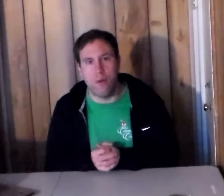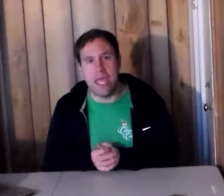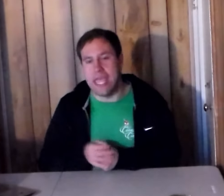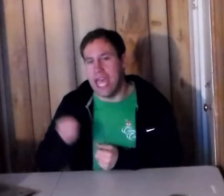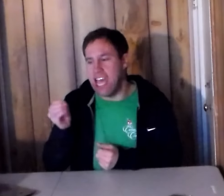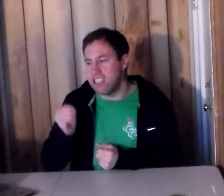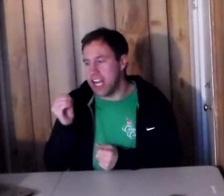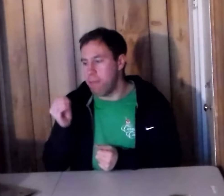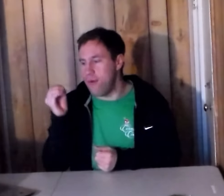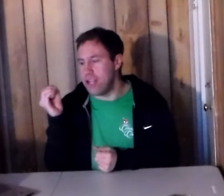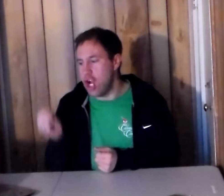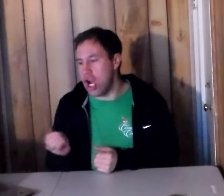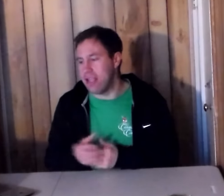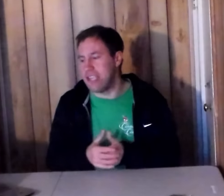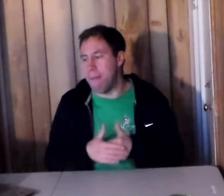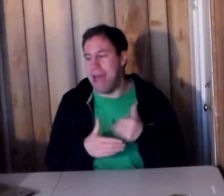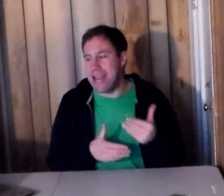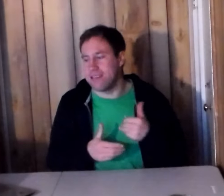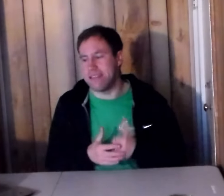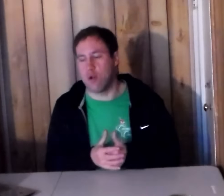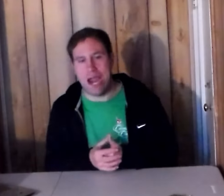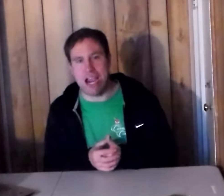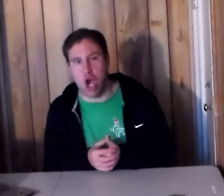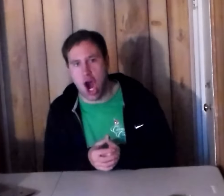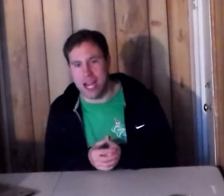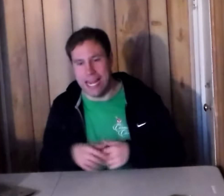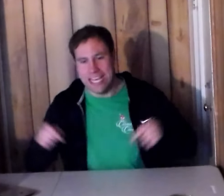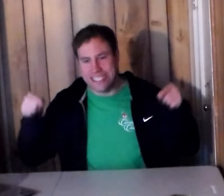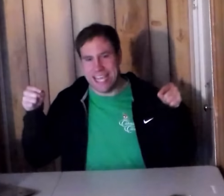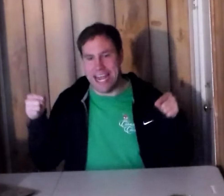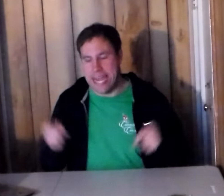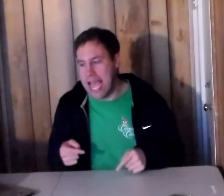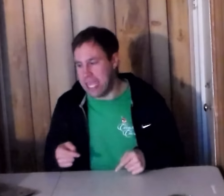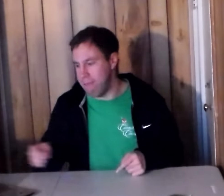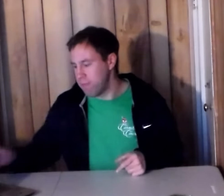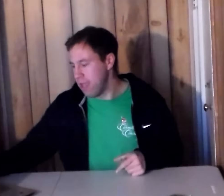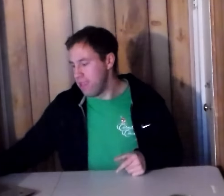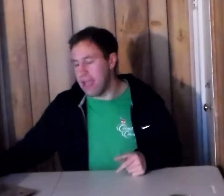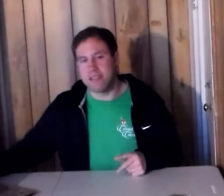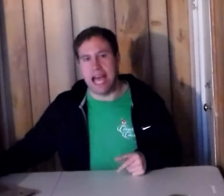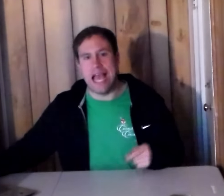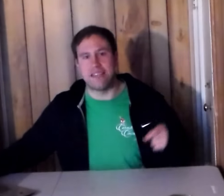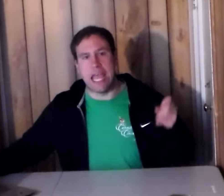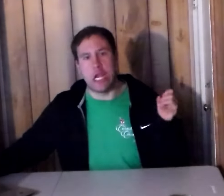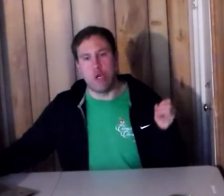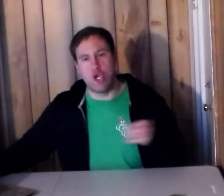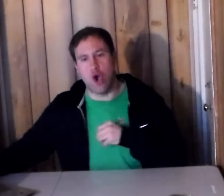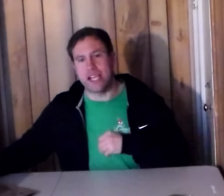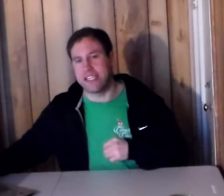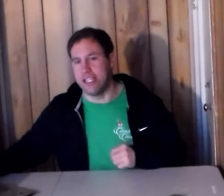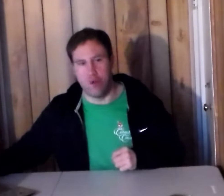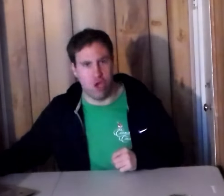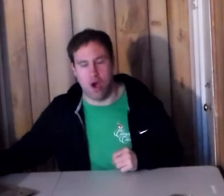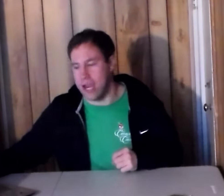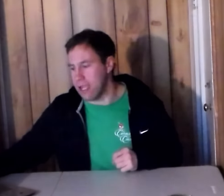WWE is going to be returning to Madison Square Garden tonight. Yes, guys, in New York, New York.